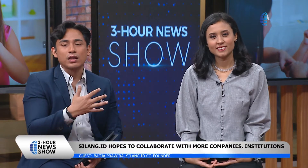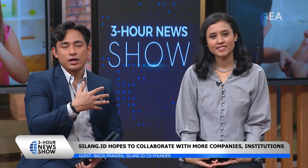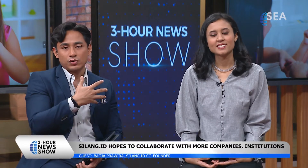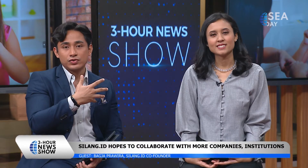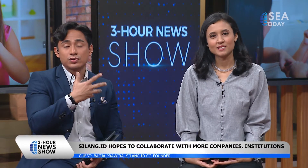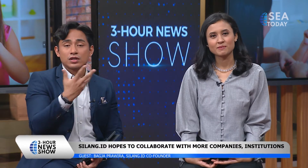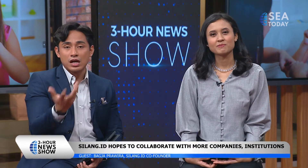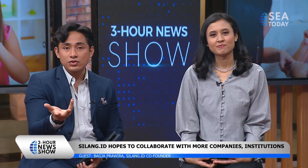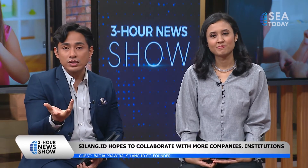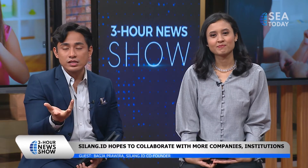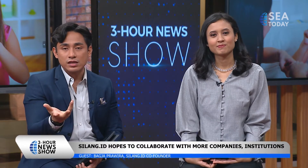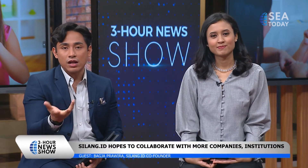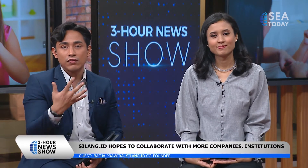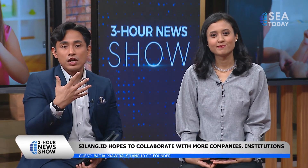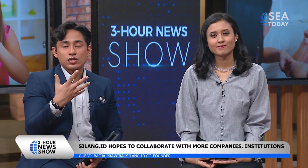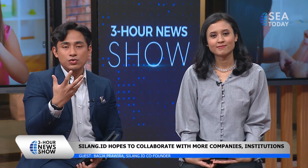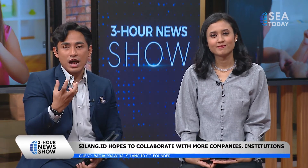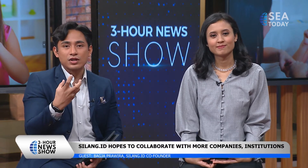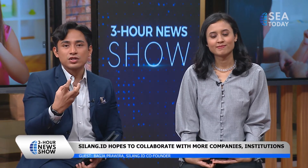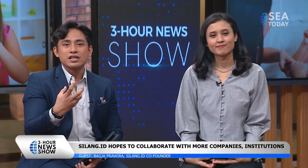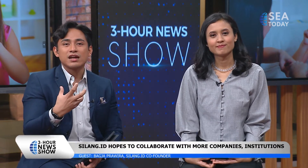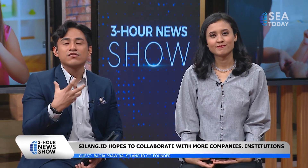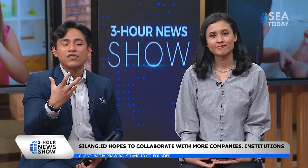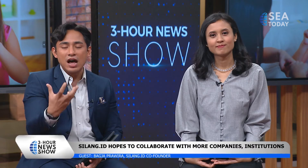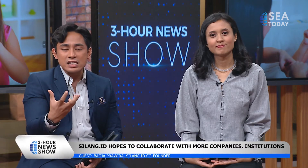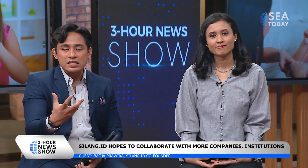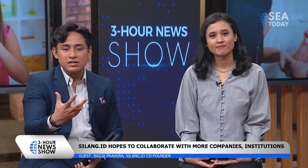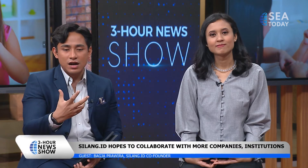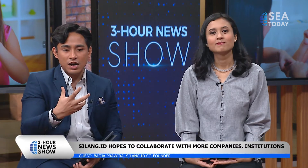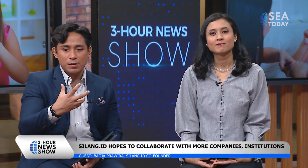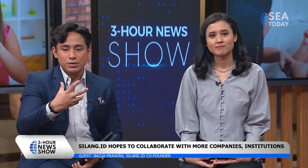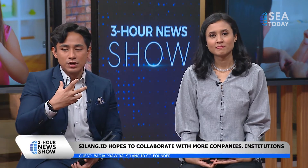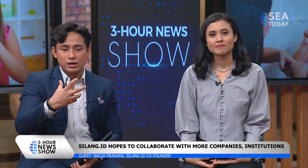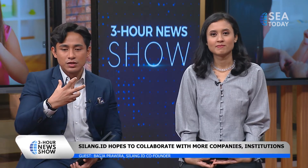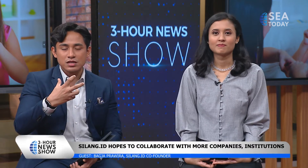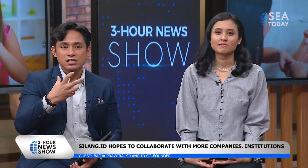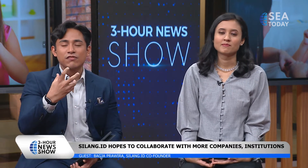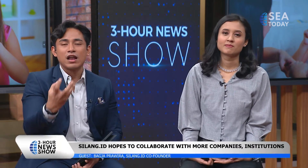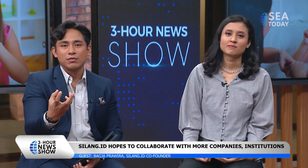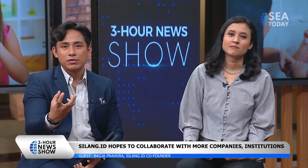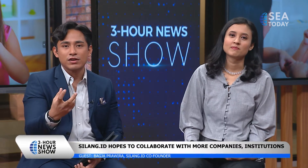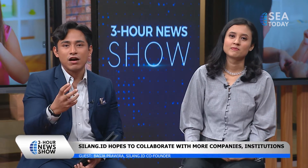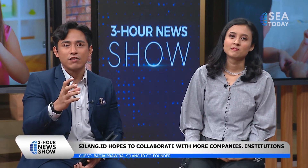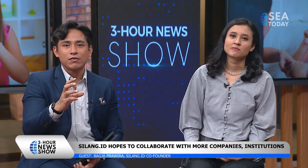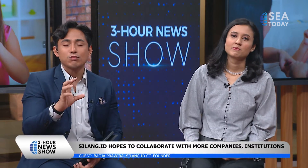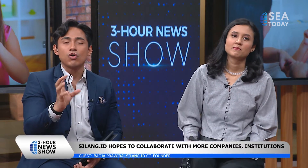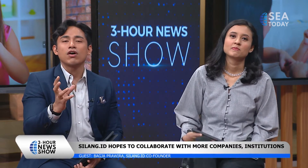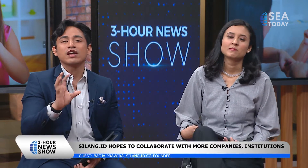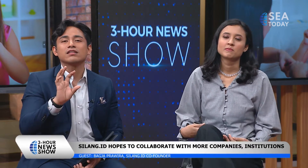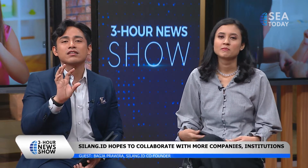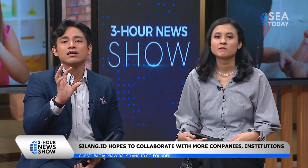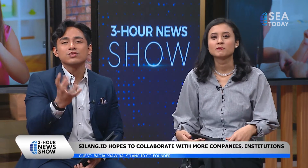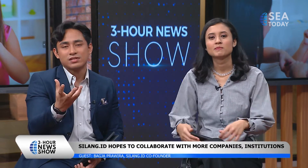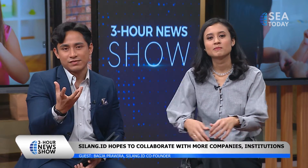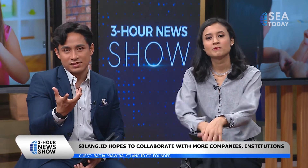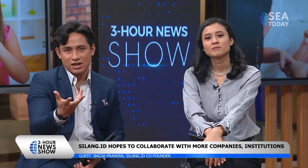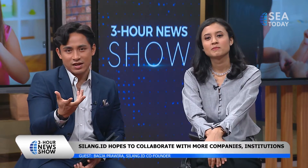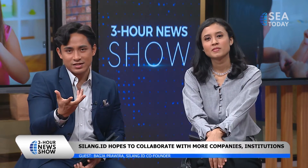and also the country itself to actually advance uh uh the development of more inclusive society